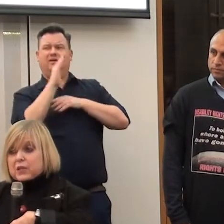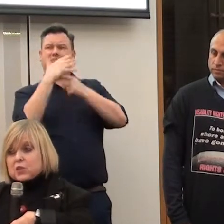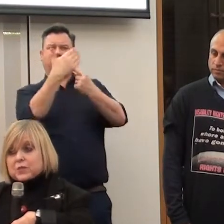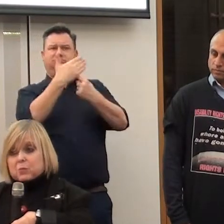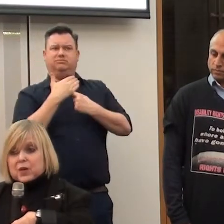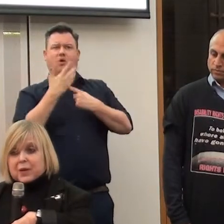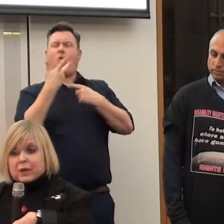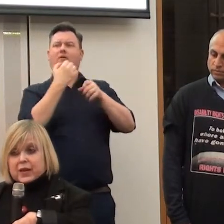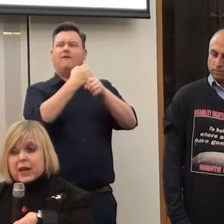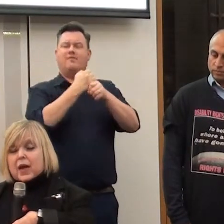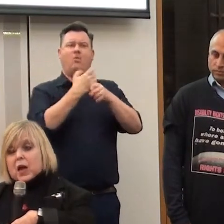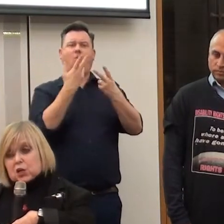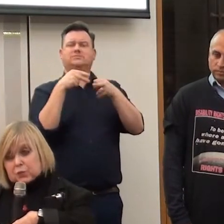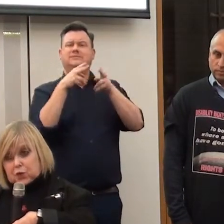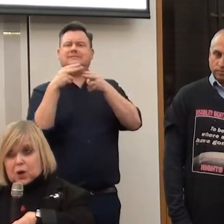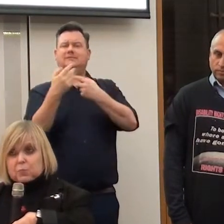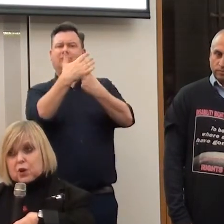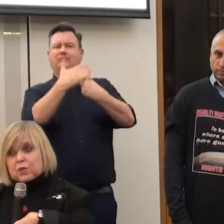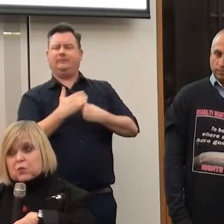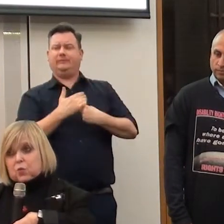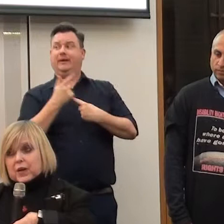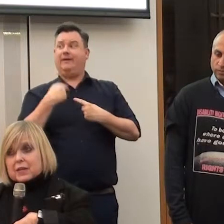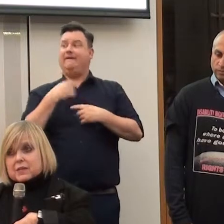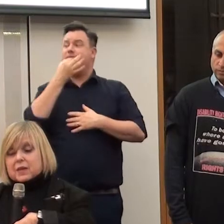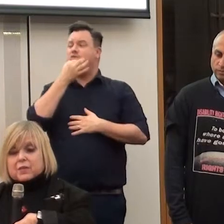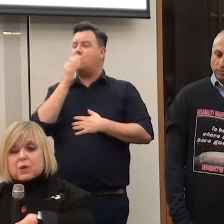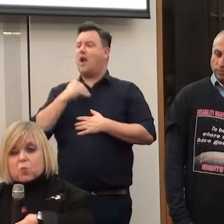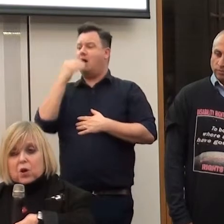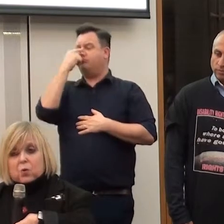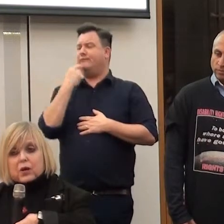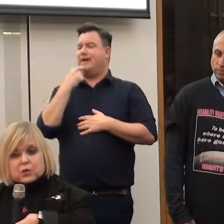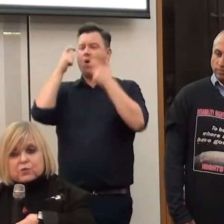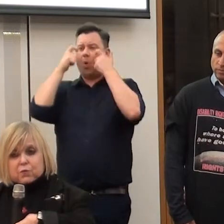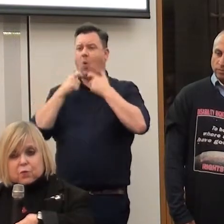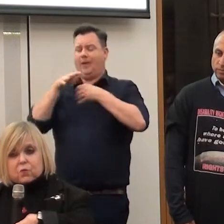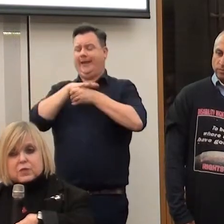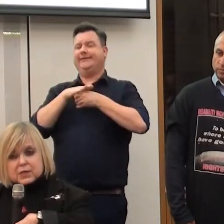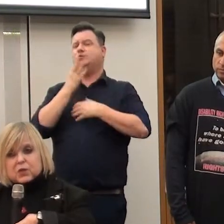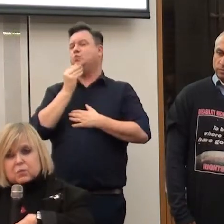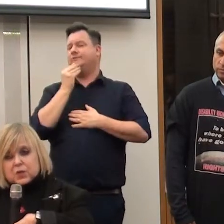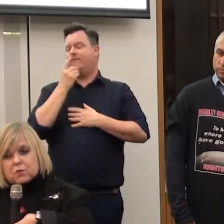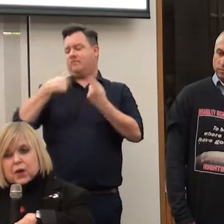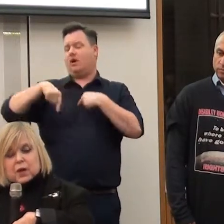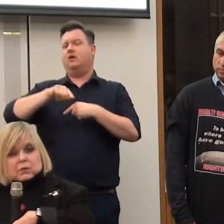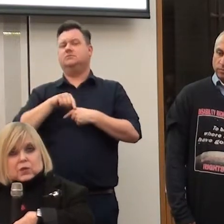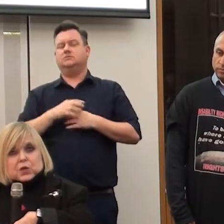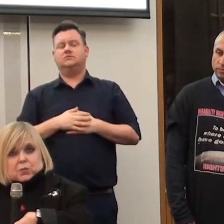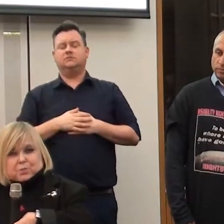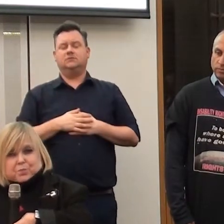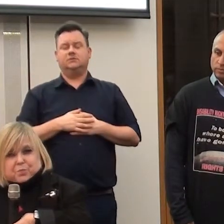can try and do something about it. And a few high-profile court cases, I think, were quite useful for us in terms of